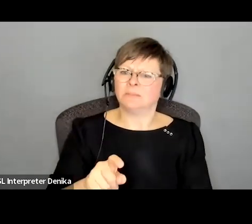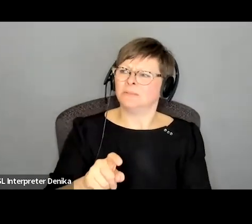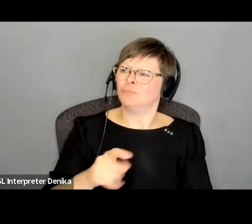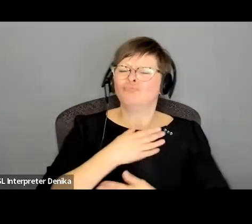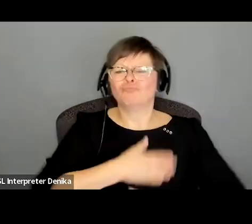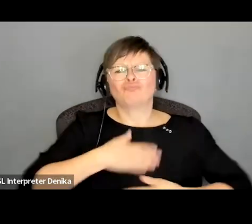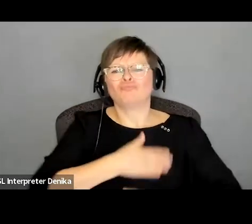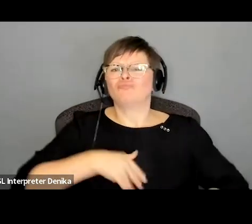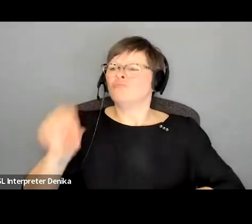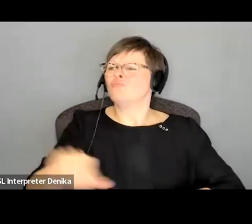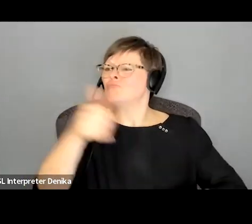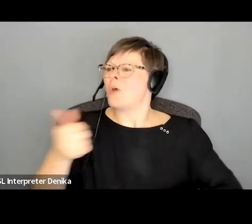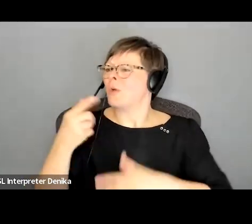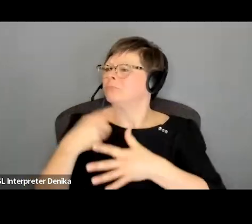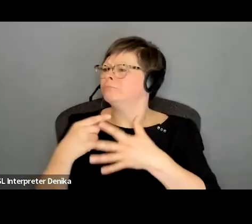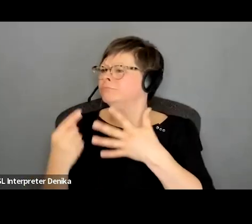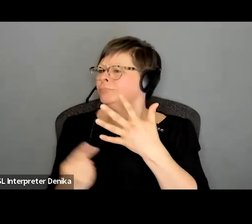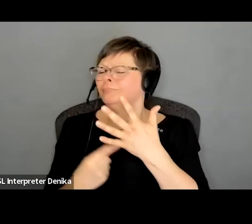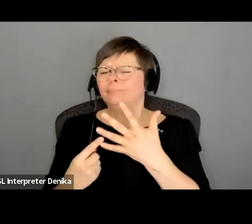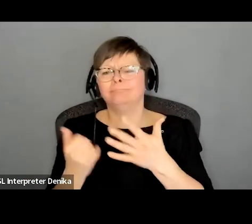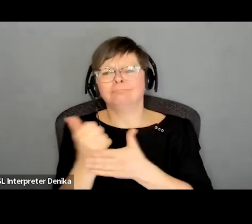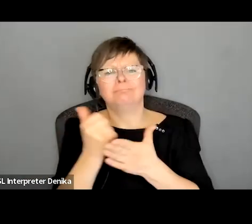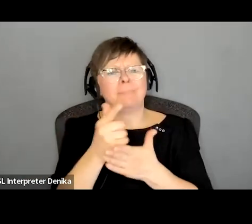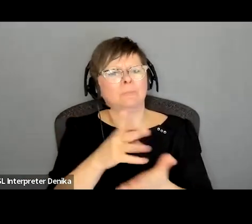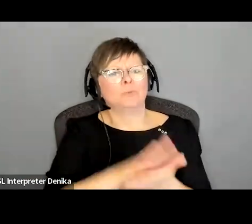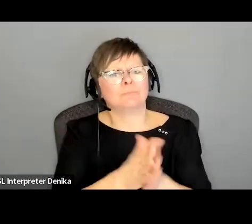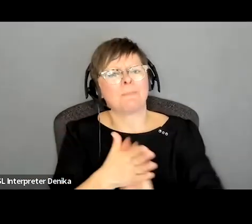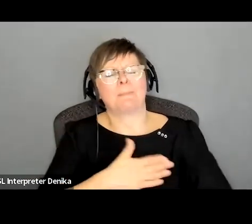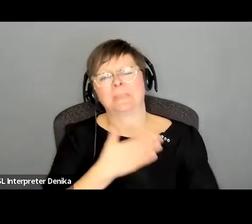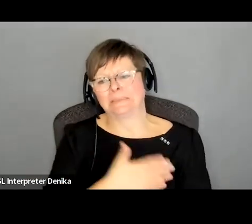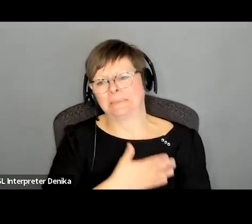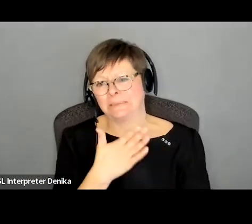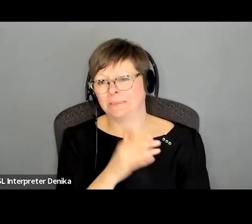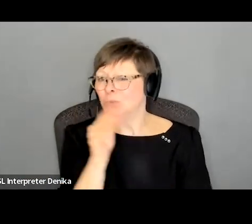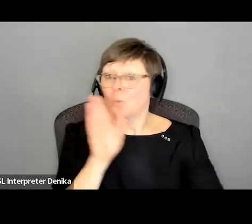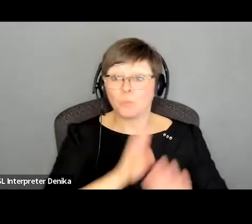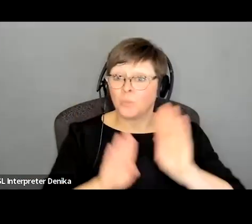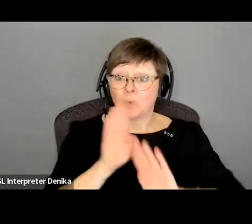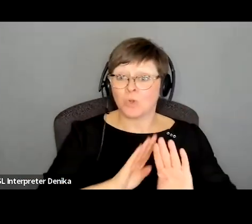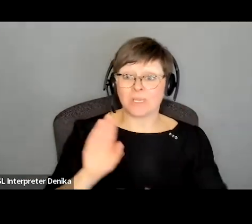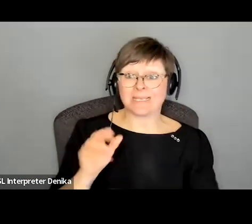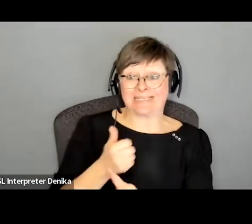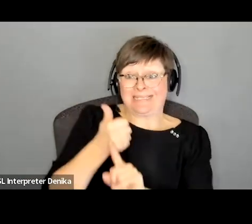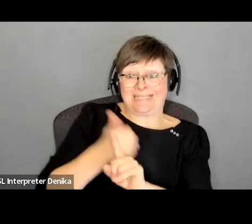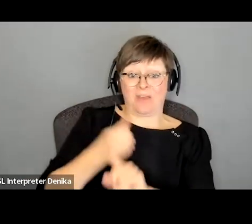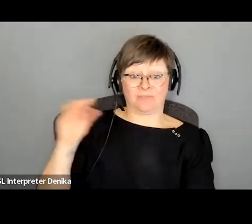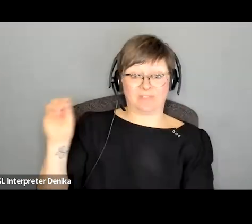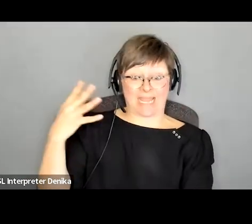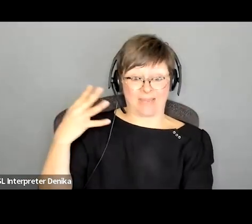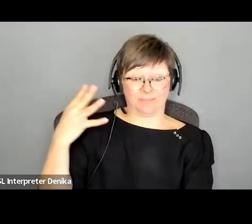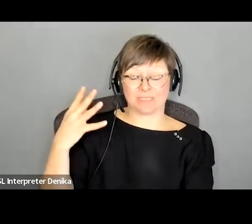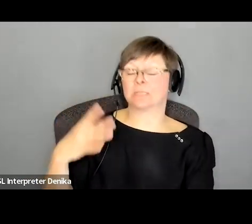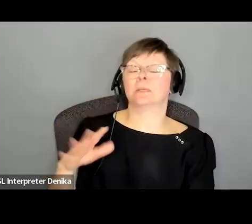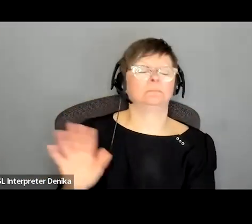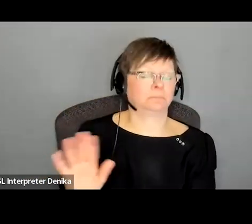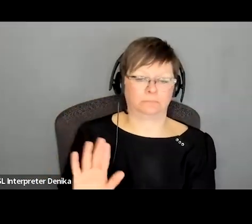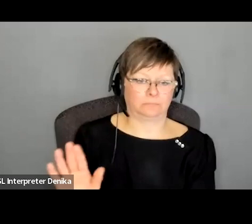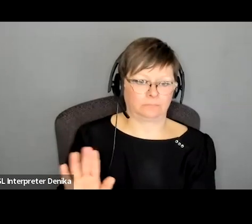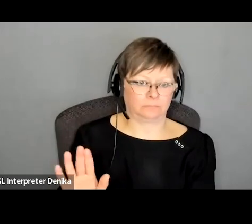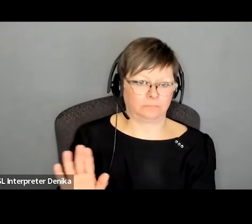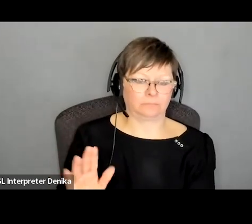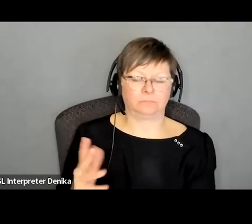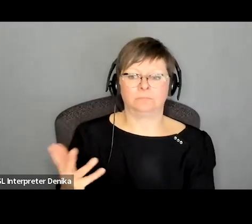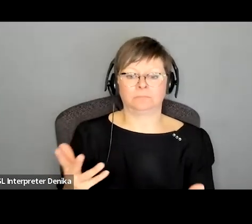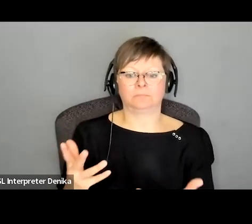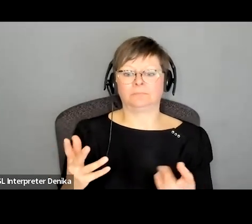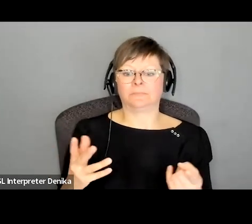um i don't think you should worry about self tapes you know dina's worried about it and look